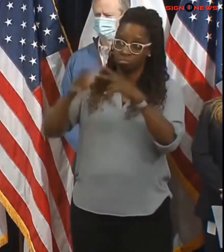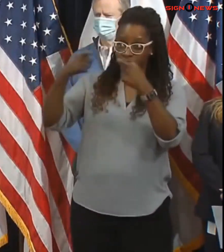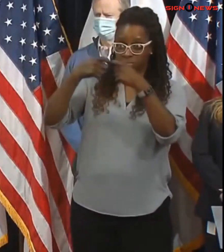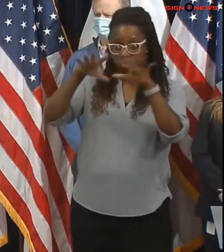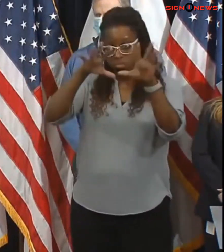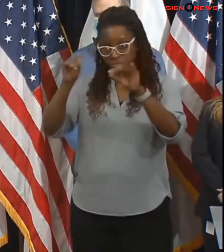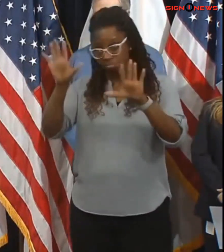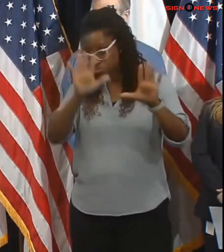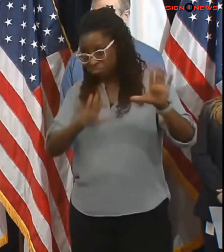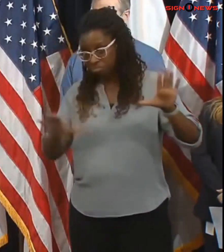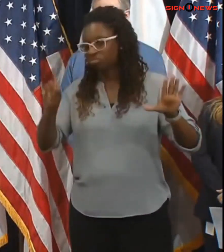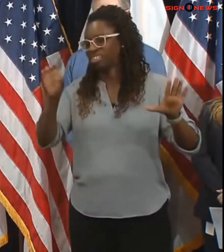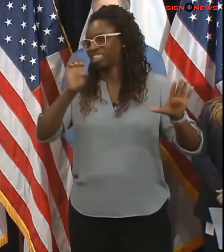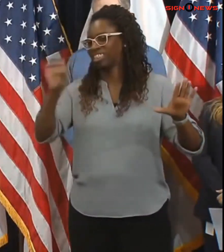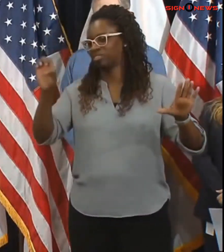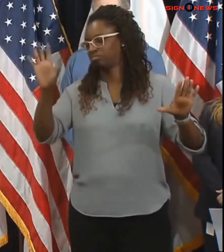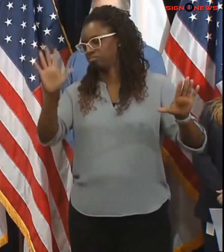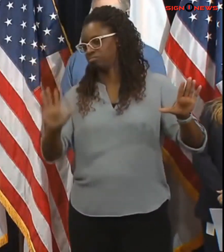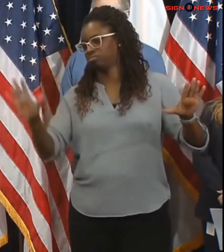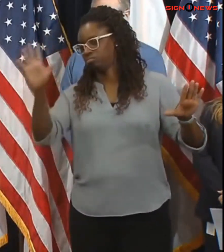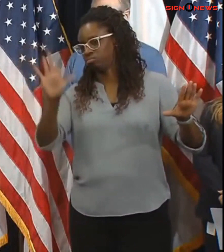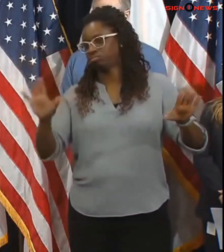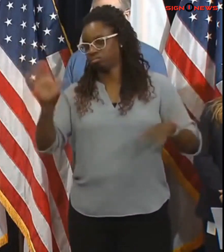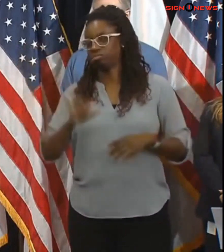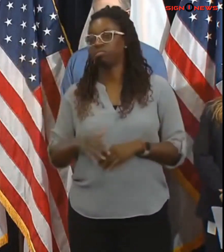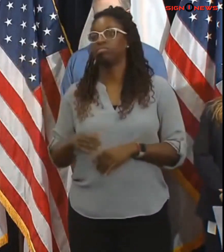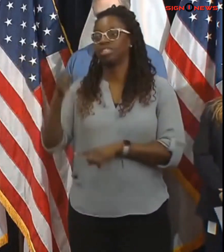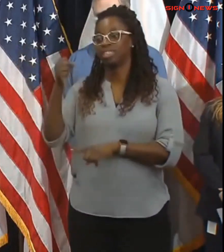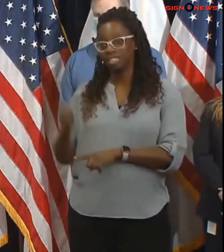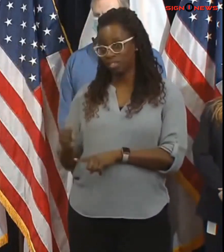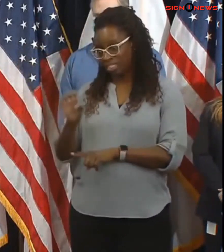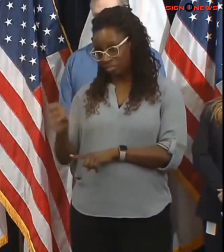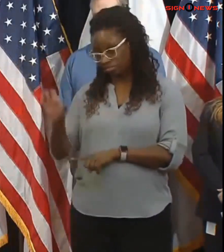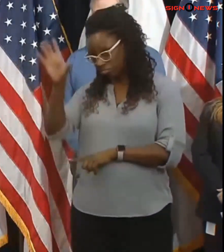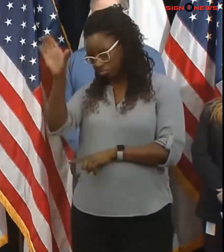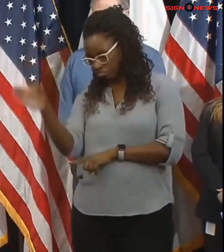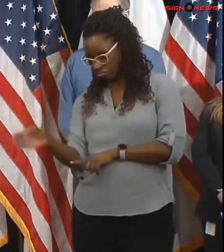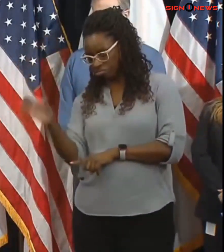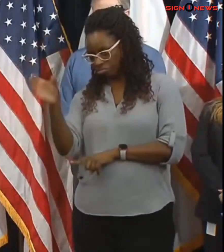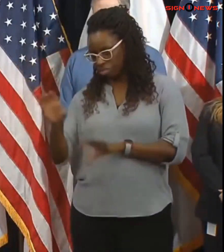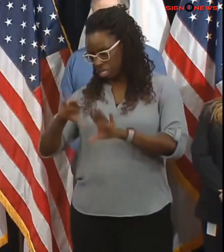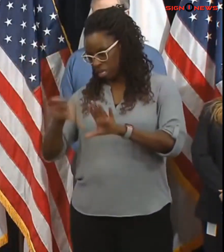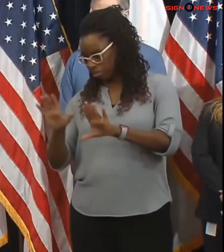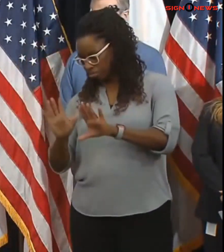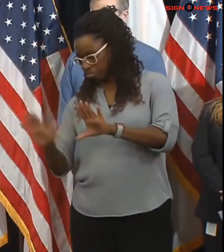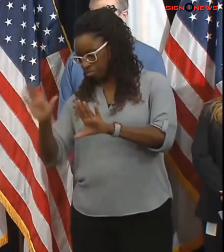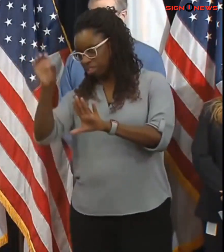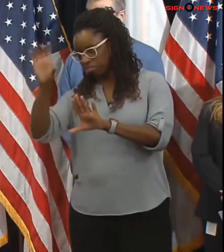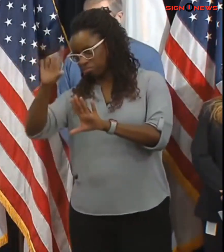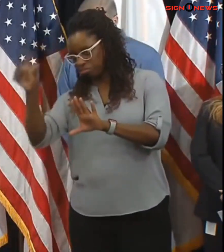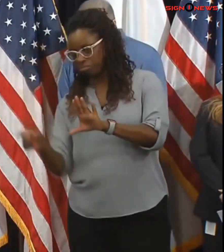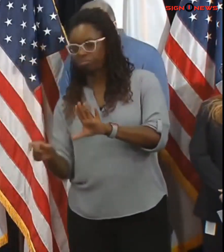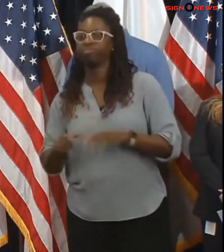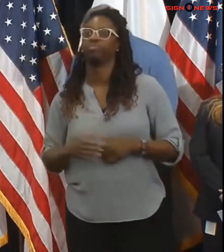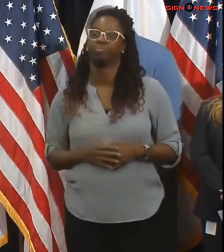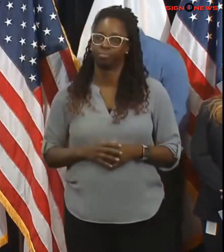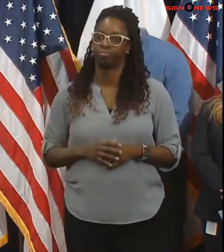coast the south the southeastern portion of the state and on the cape and islands to prepare for this effort utility companies have secured